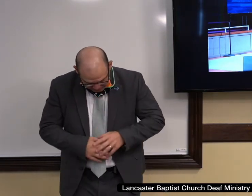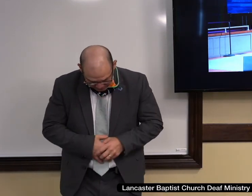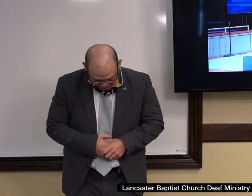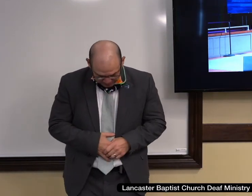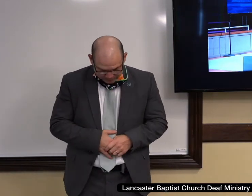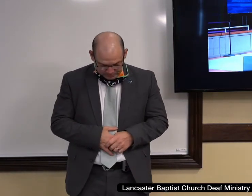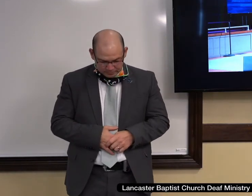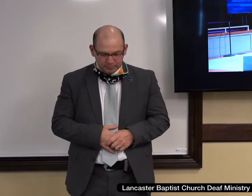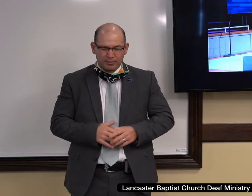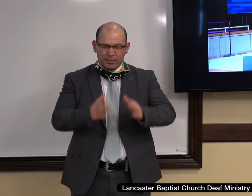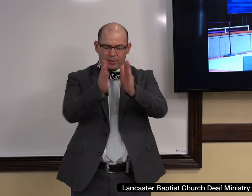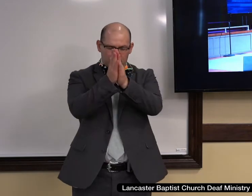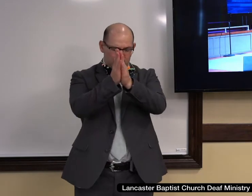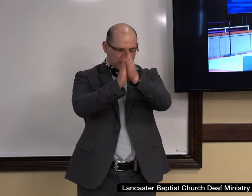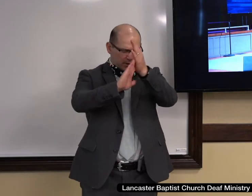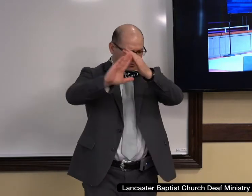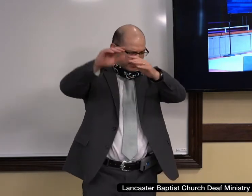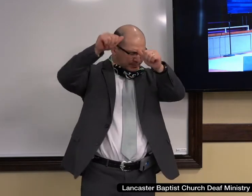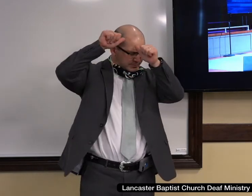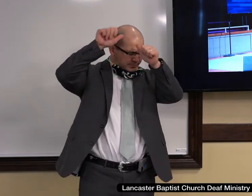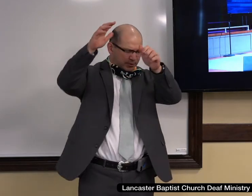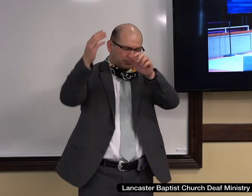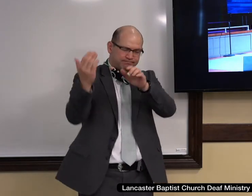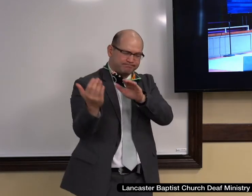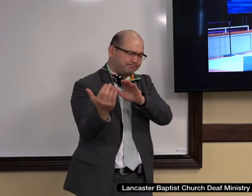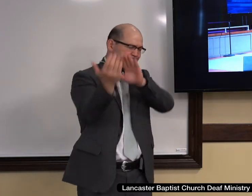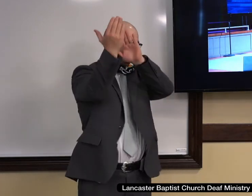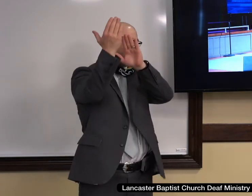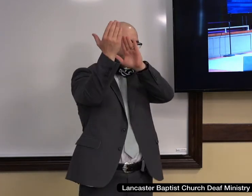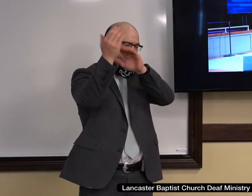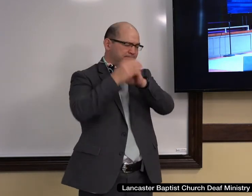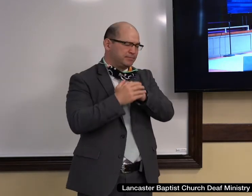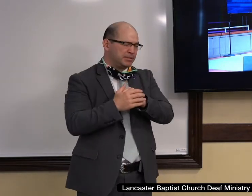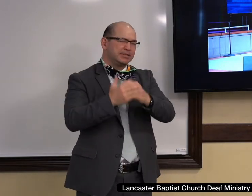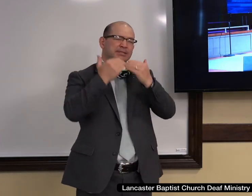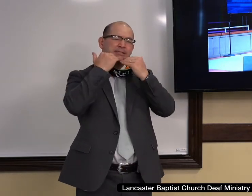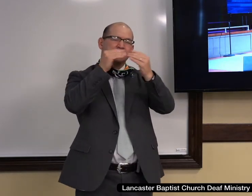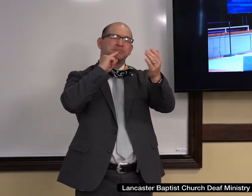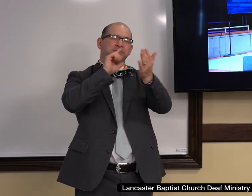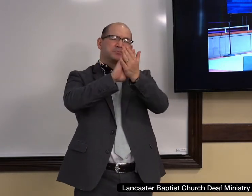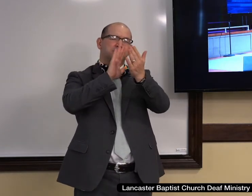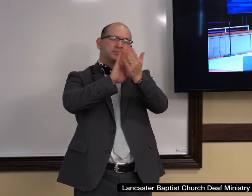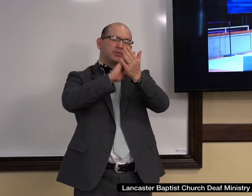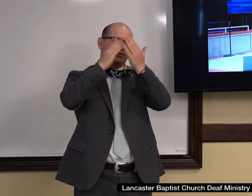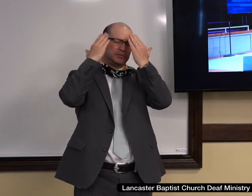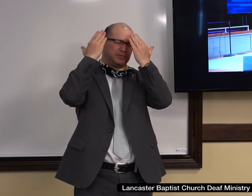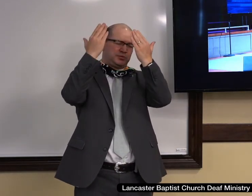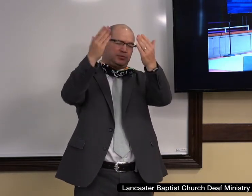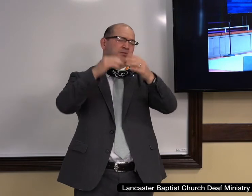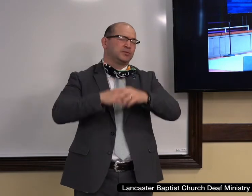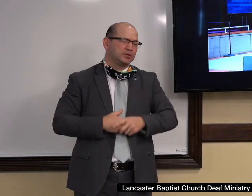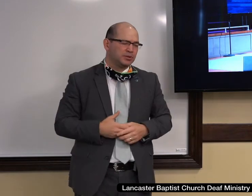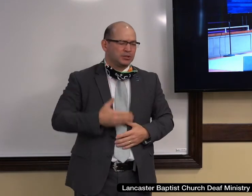Our Father, we come before you this morning to thank you and praise you because you are